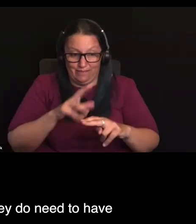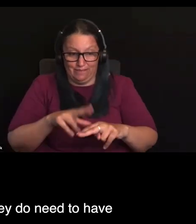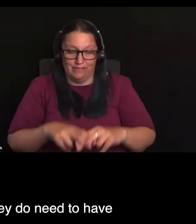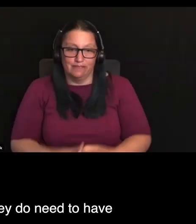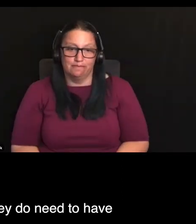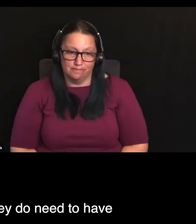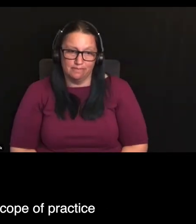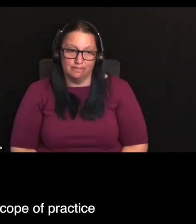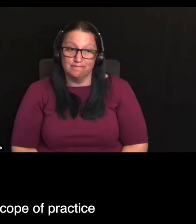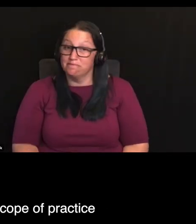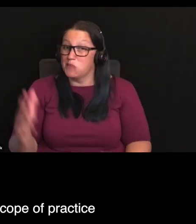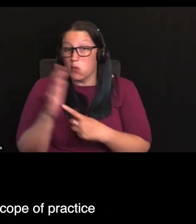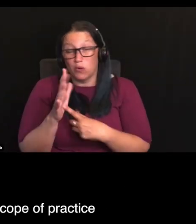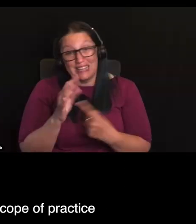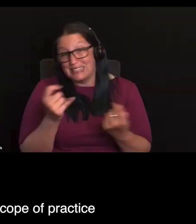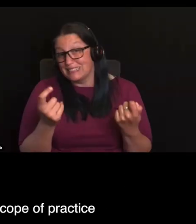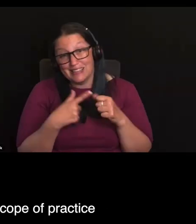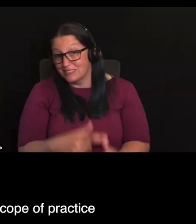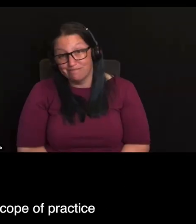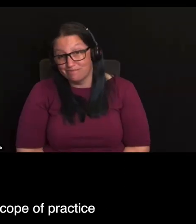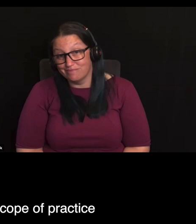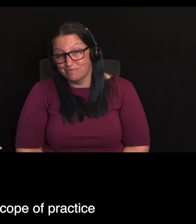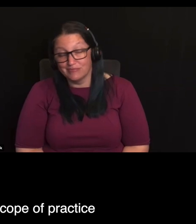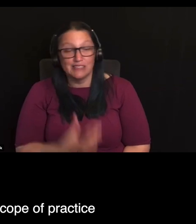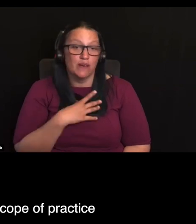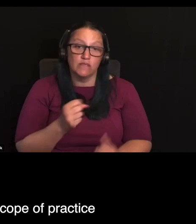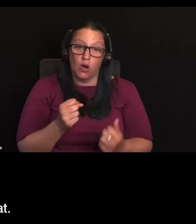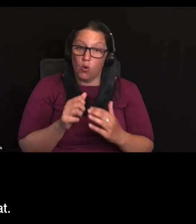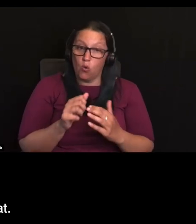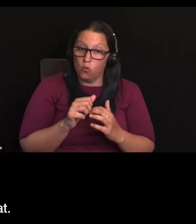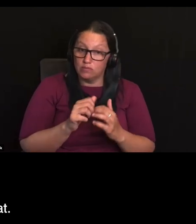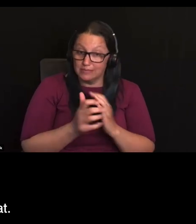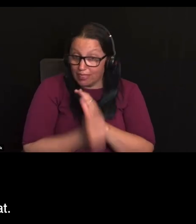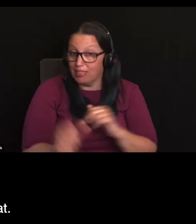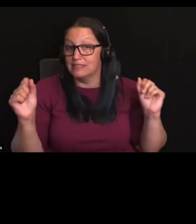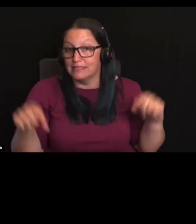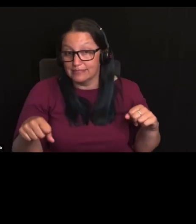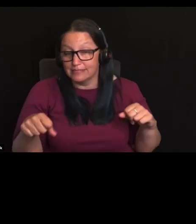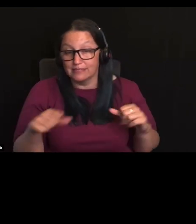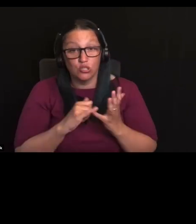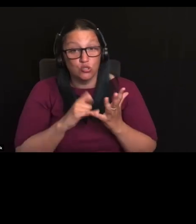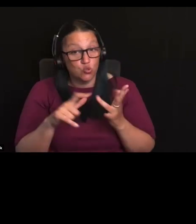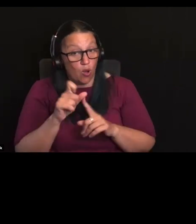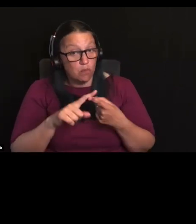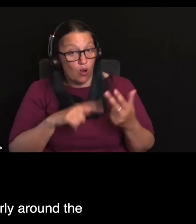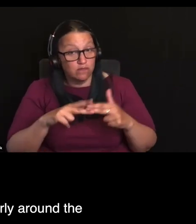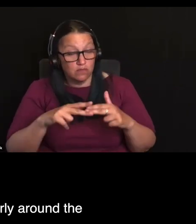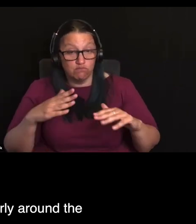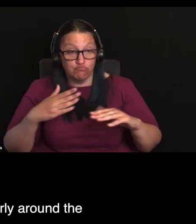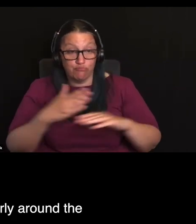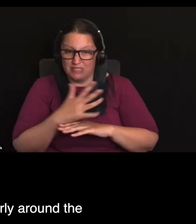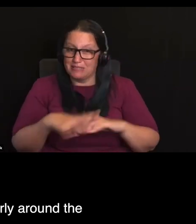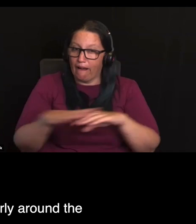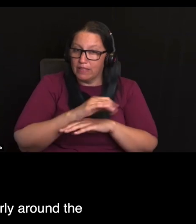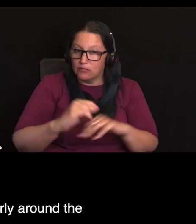component and they do need to have the skills to be able to have the scope of practice to be able to do that. Yeah. A couple of